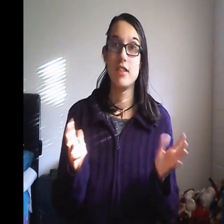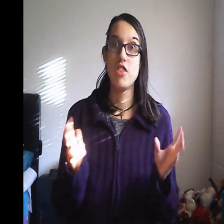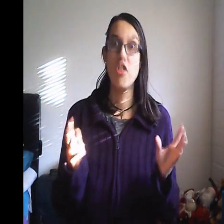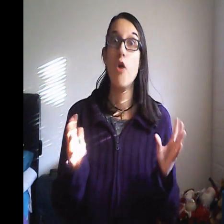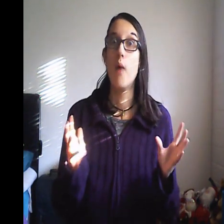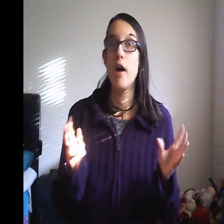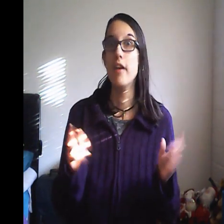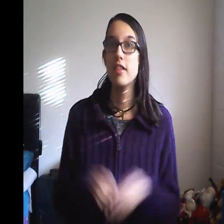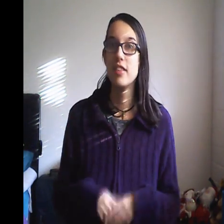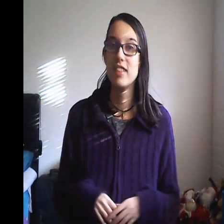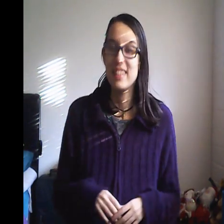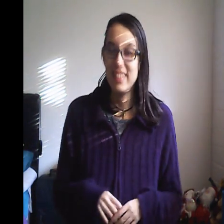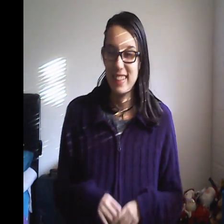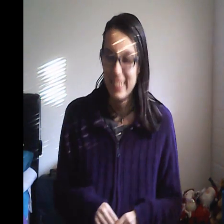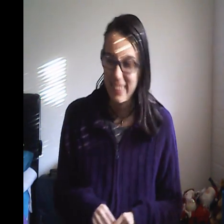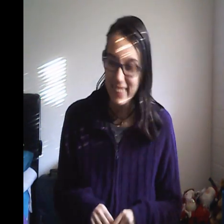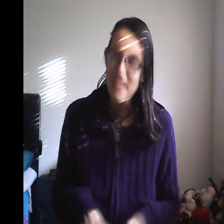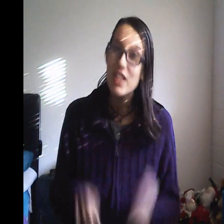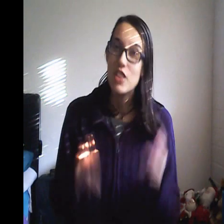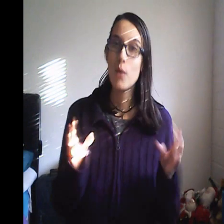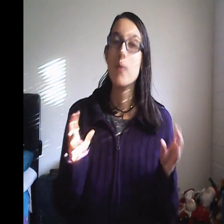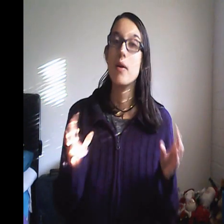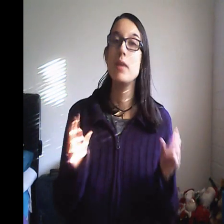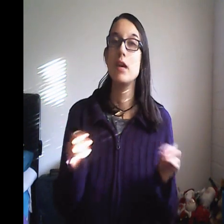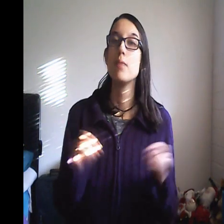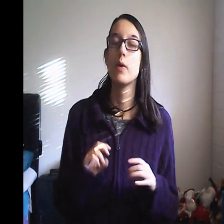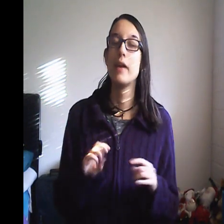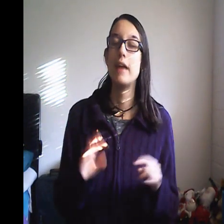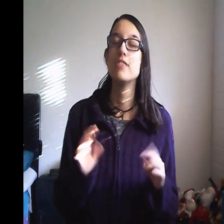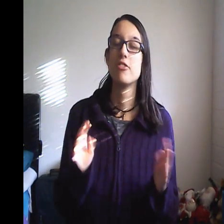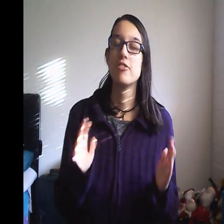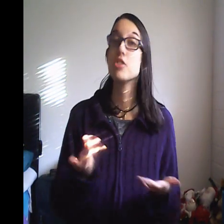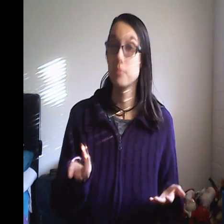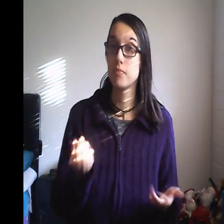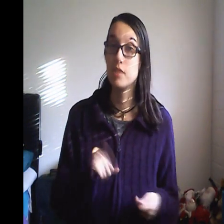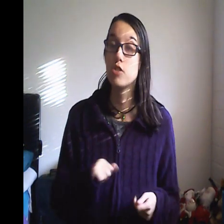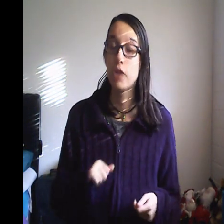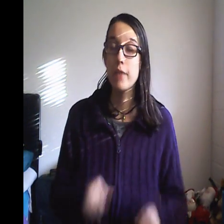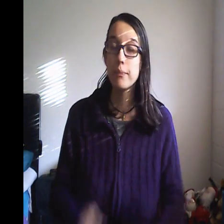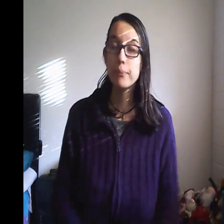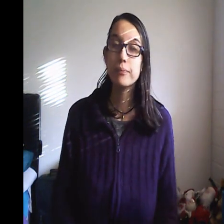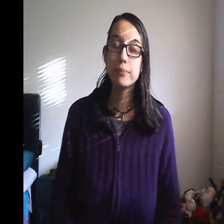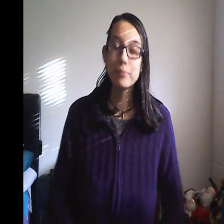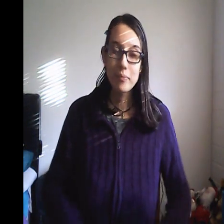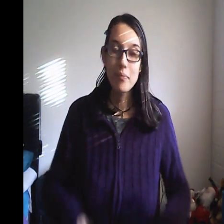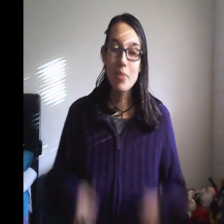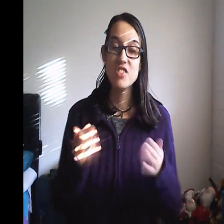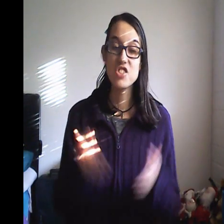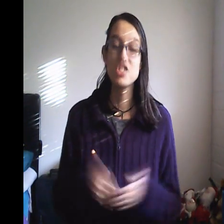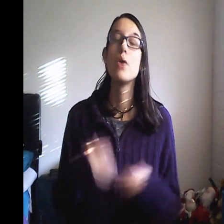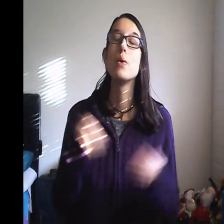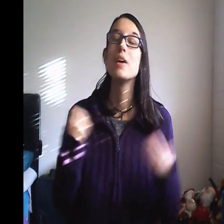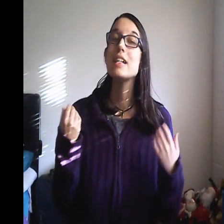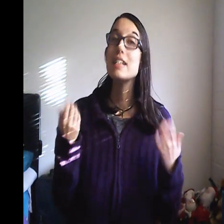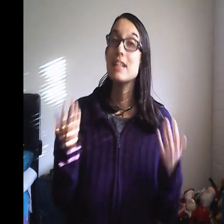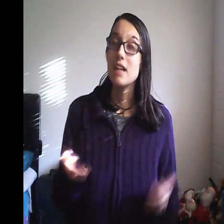found the one. The one makeup organizer for you. It's great. So,